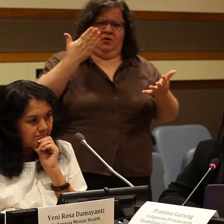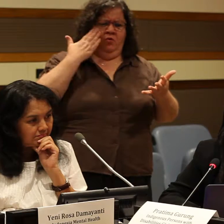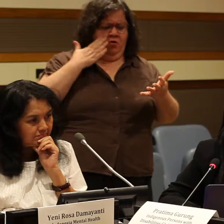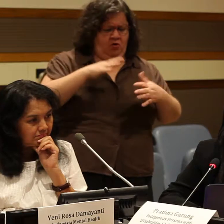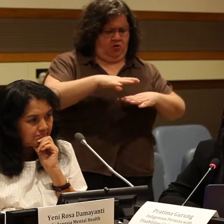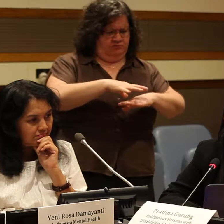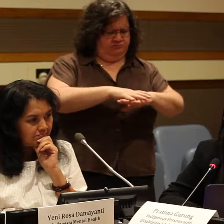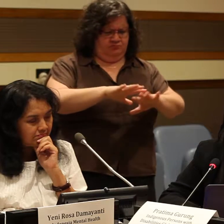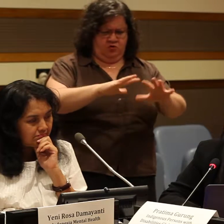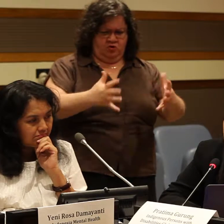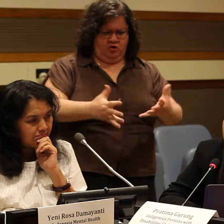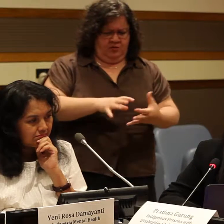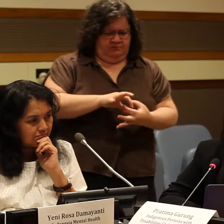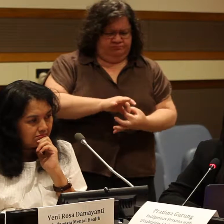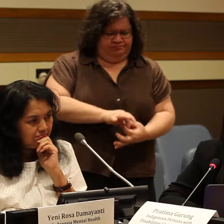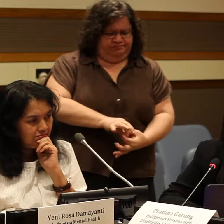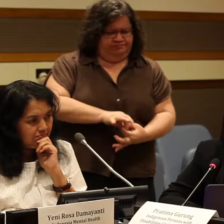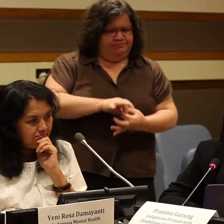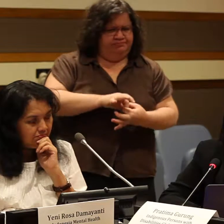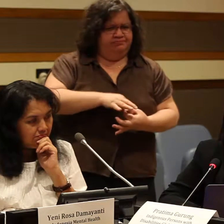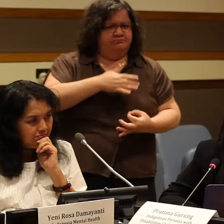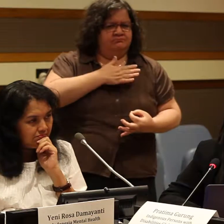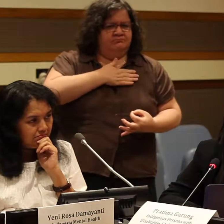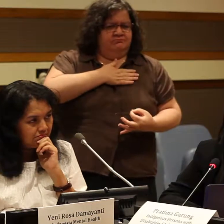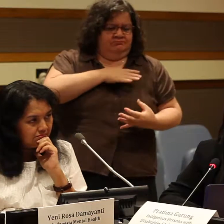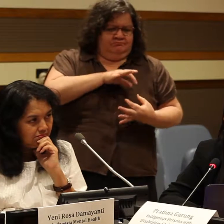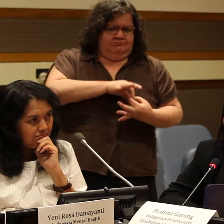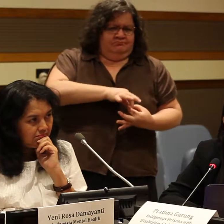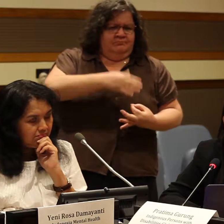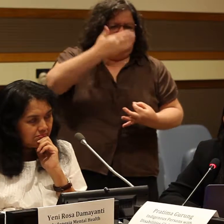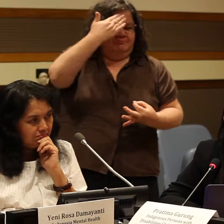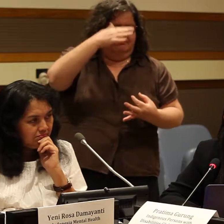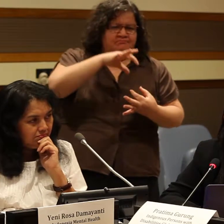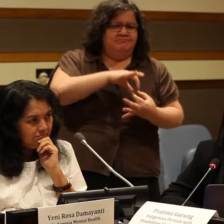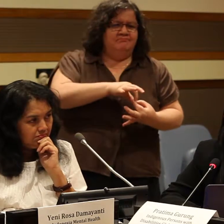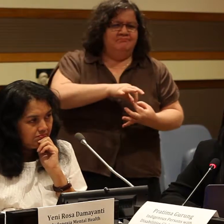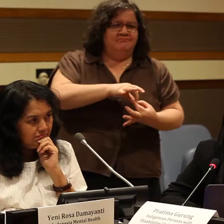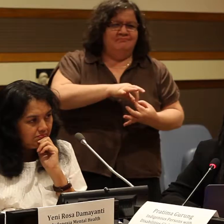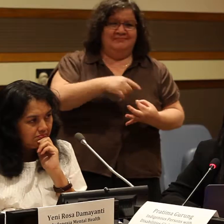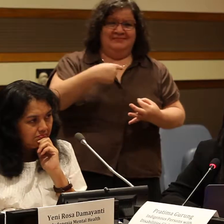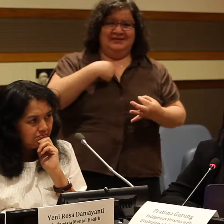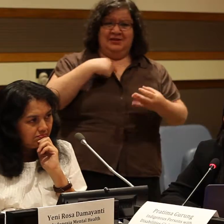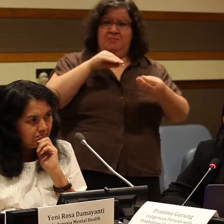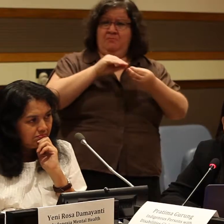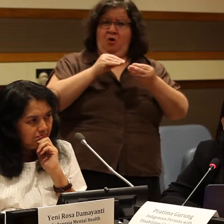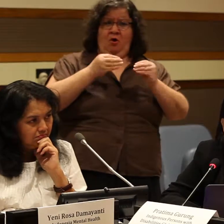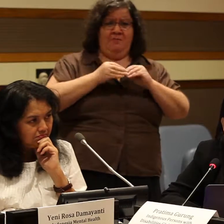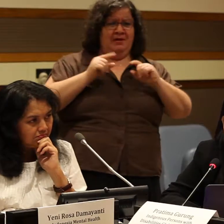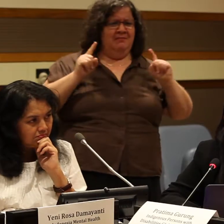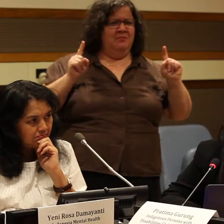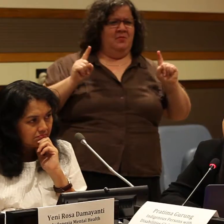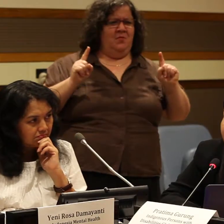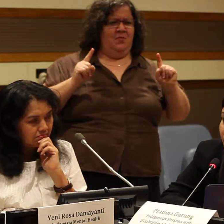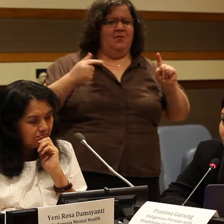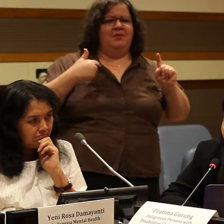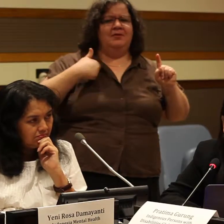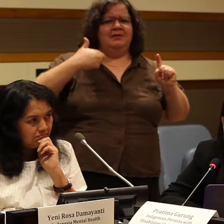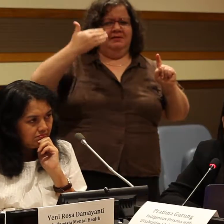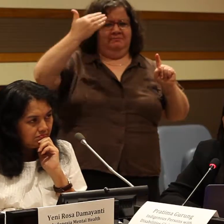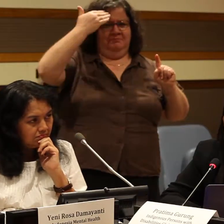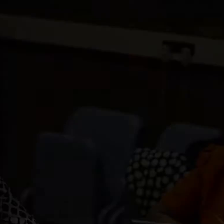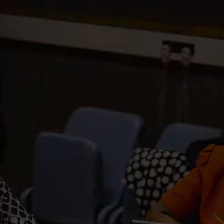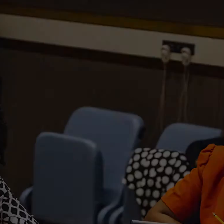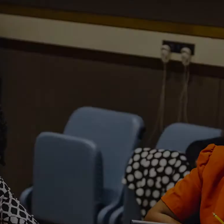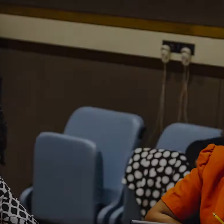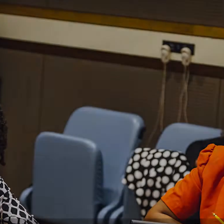the key solution in many aspects of lives that we can do better to make this world fit and feel for all.